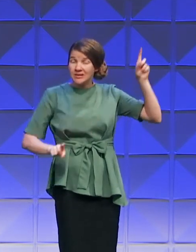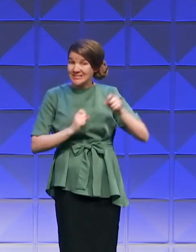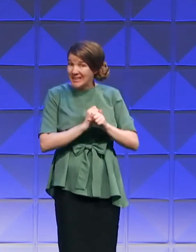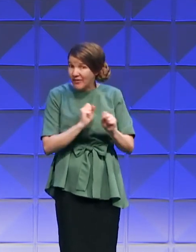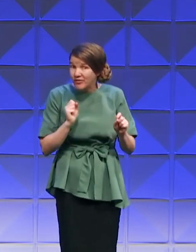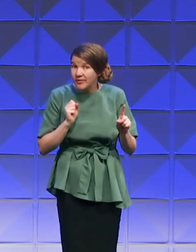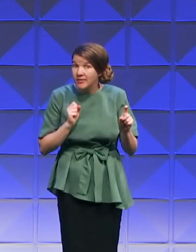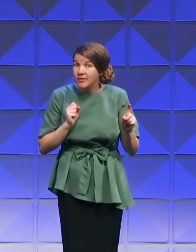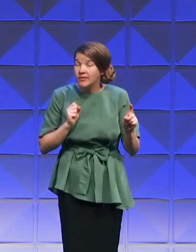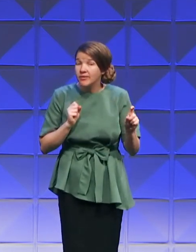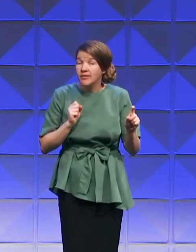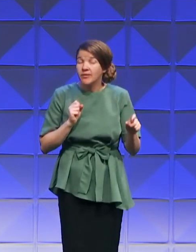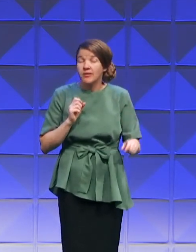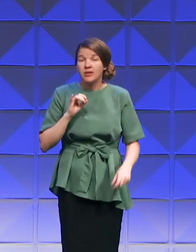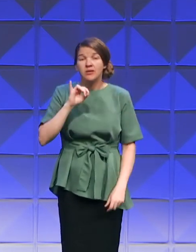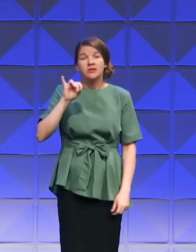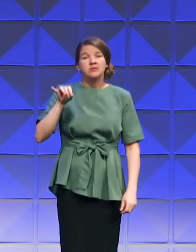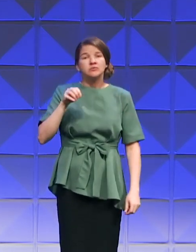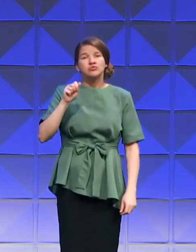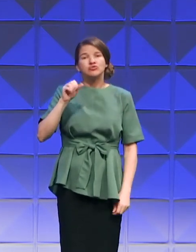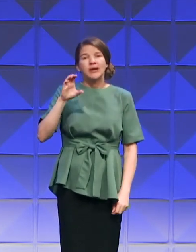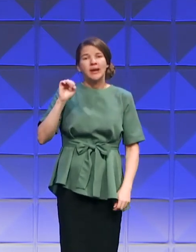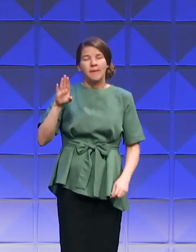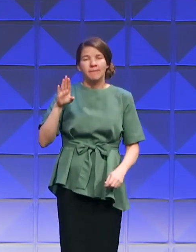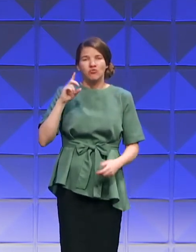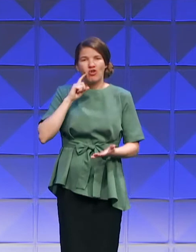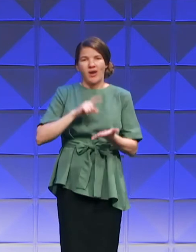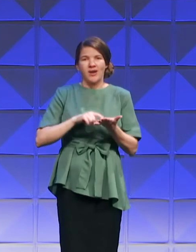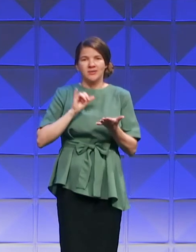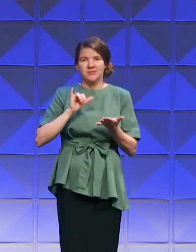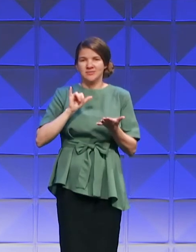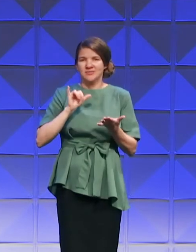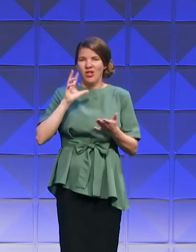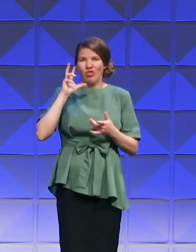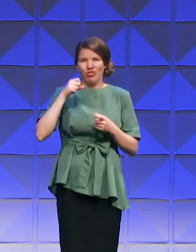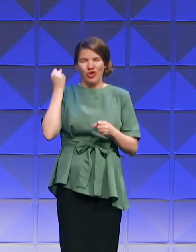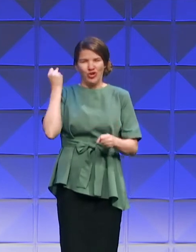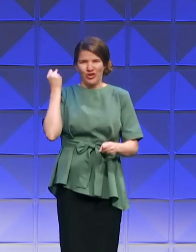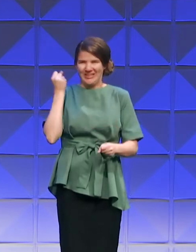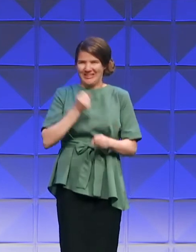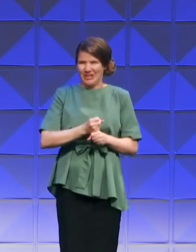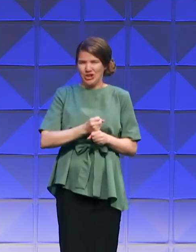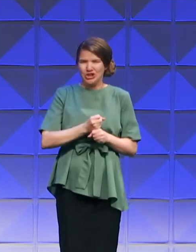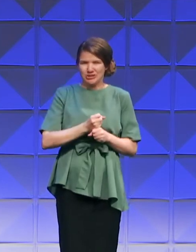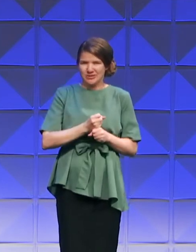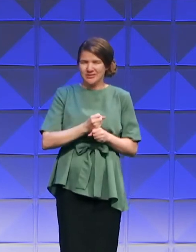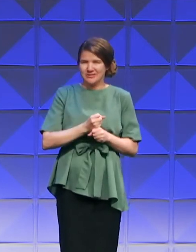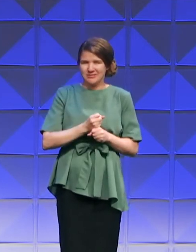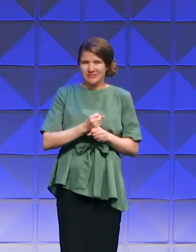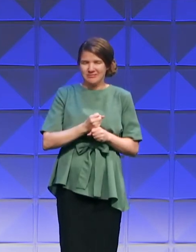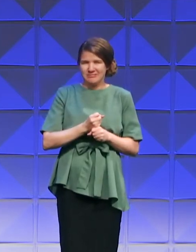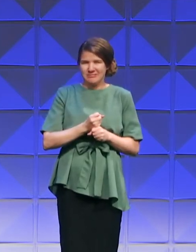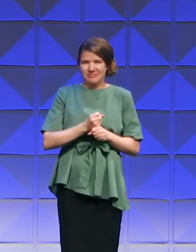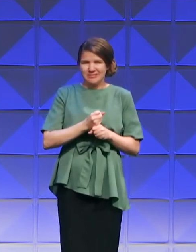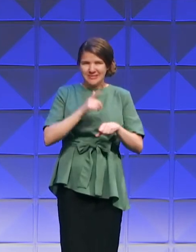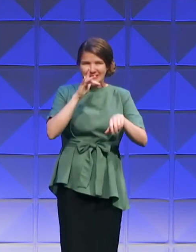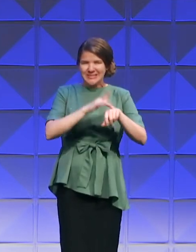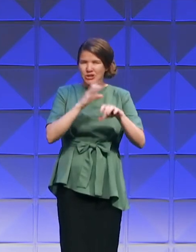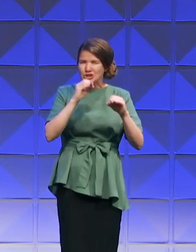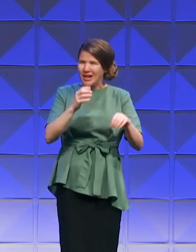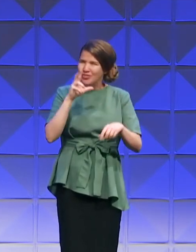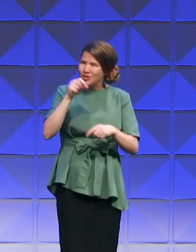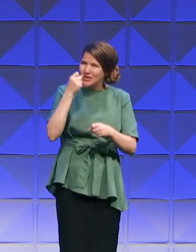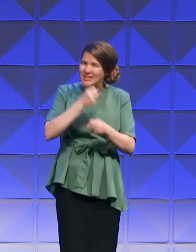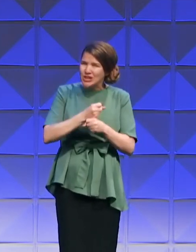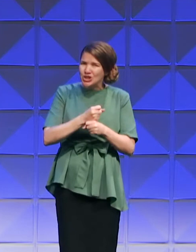realized, after 30 years, I'm headed back to Bethel. I'm going home. I'm returning back to